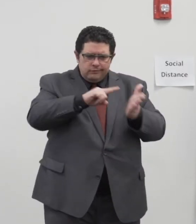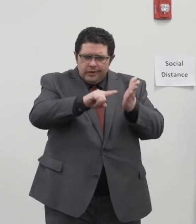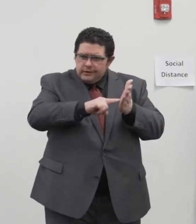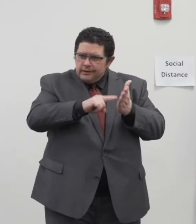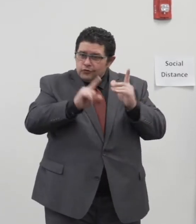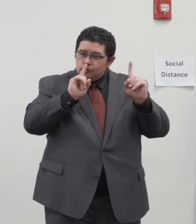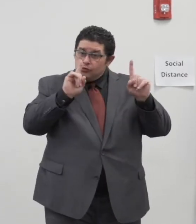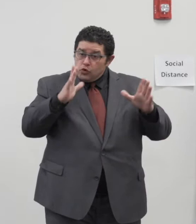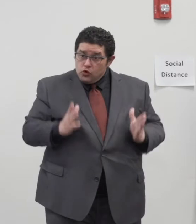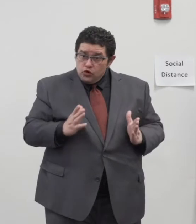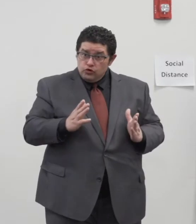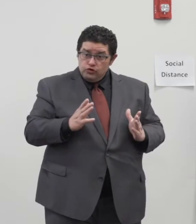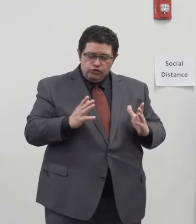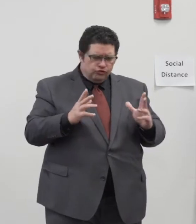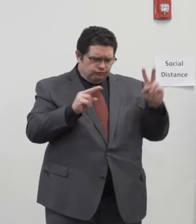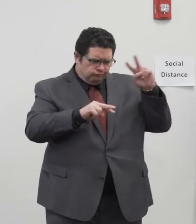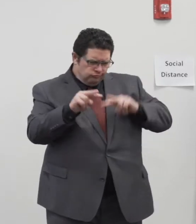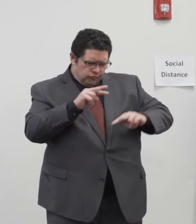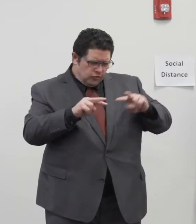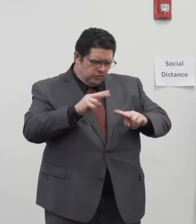together the pieces of a puzzle.